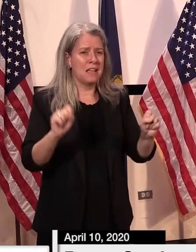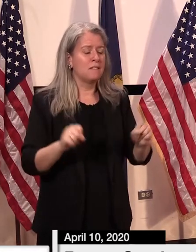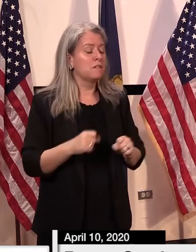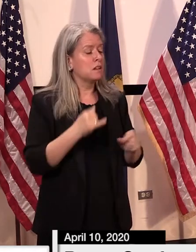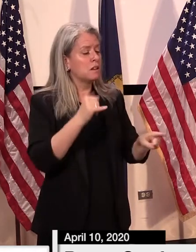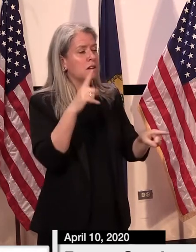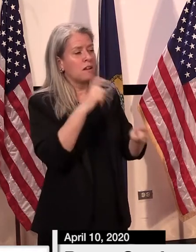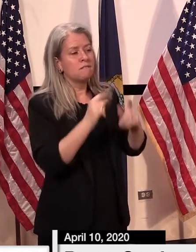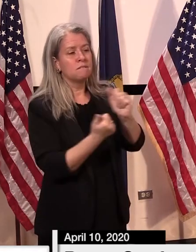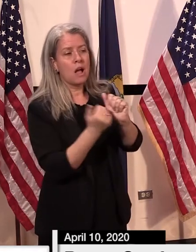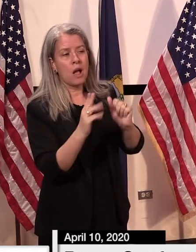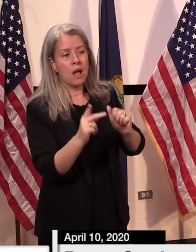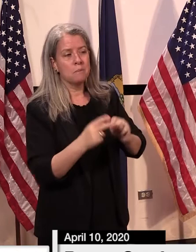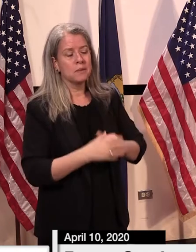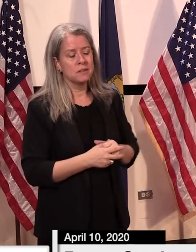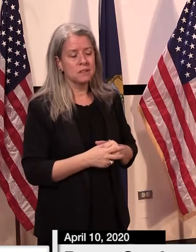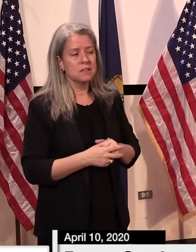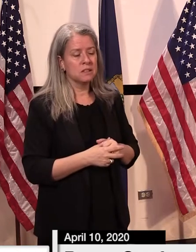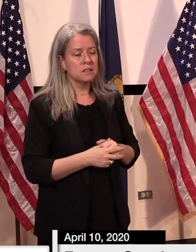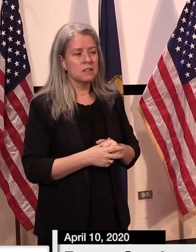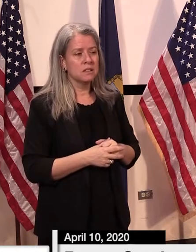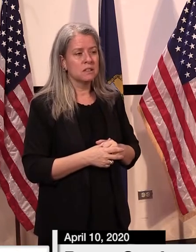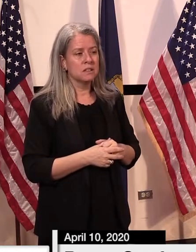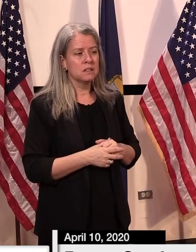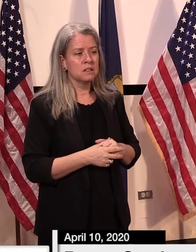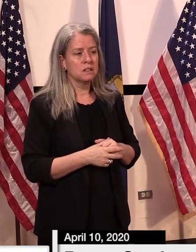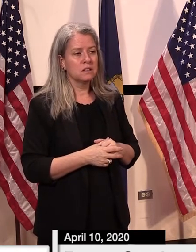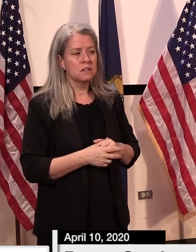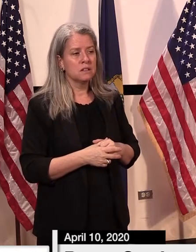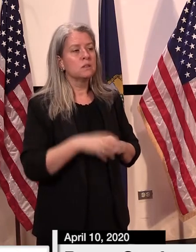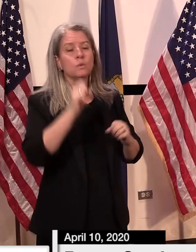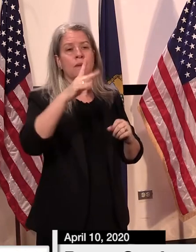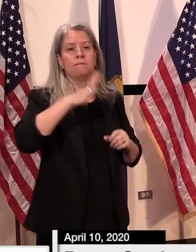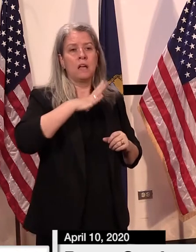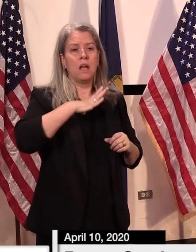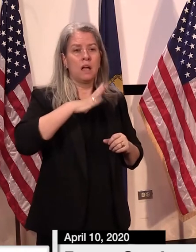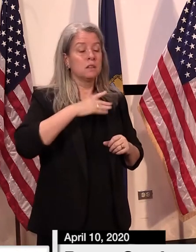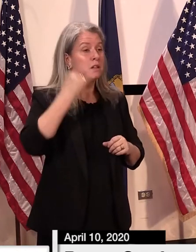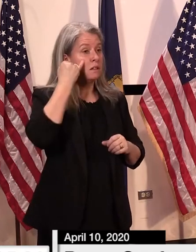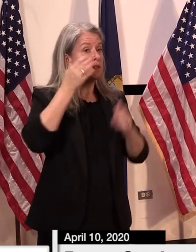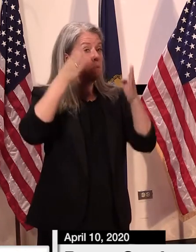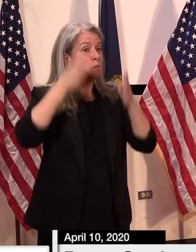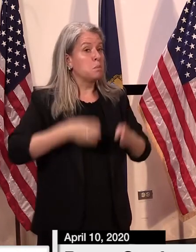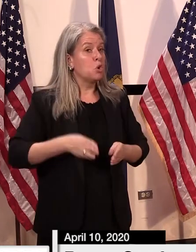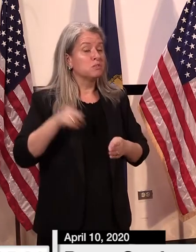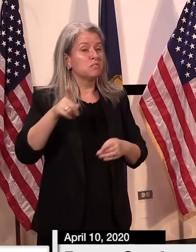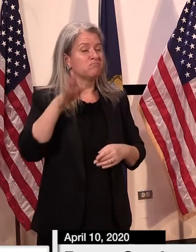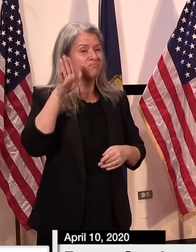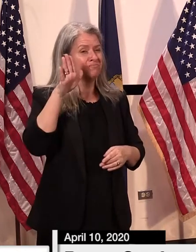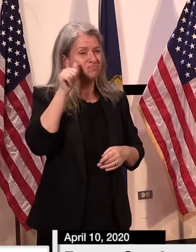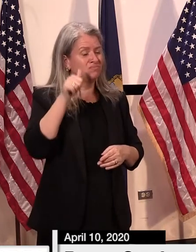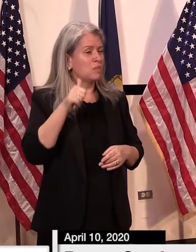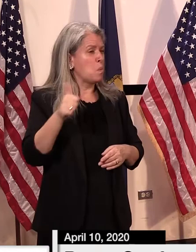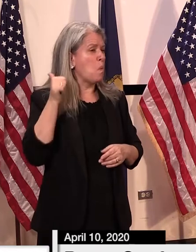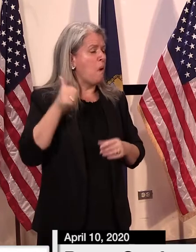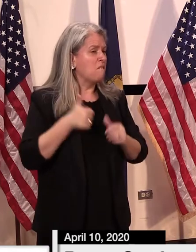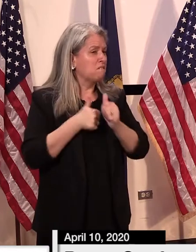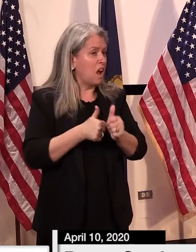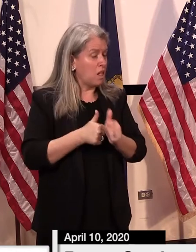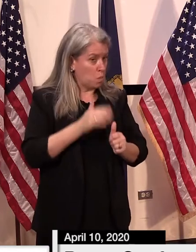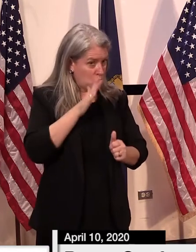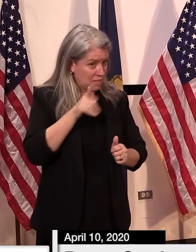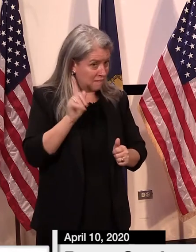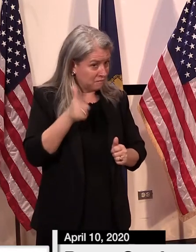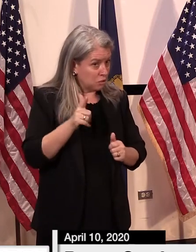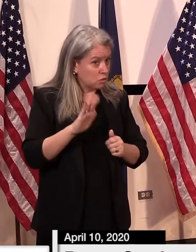-up? Sure. So if somebody does not continue to obey the law, will they ultimately